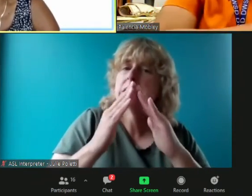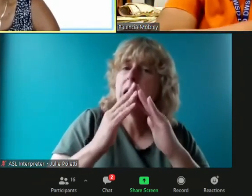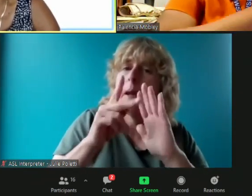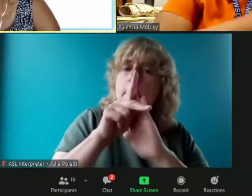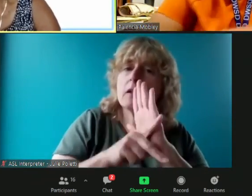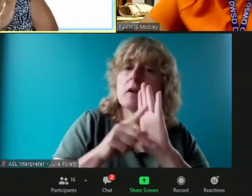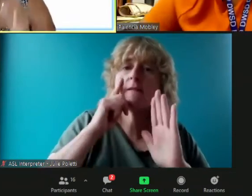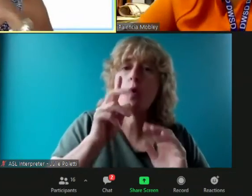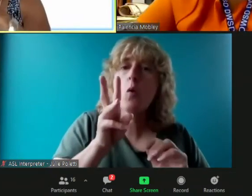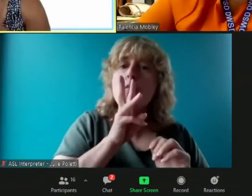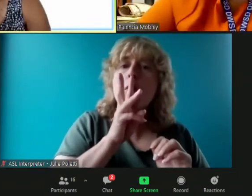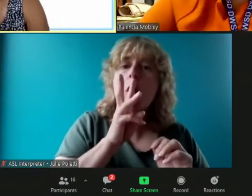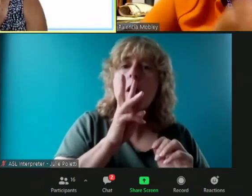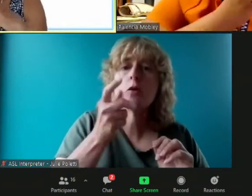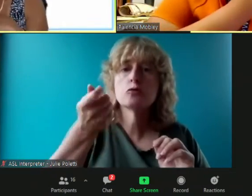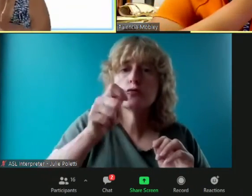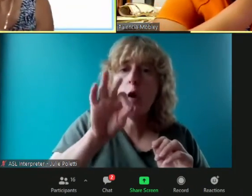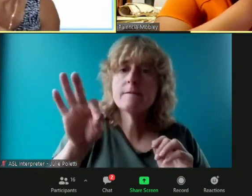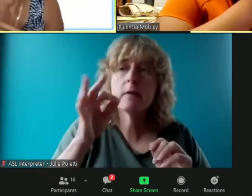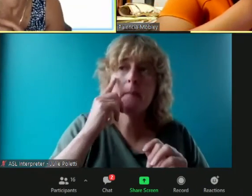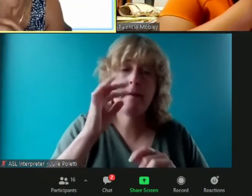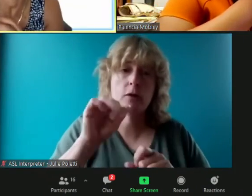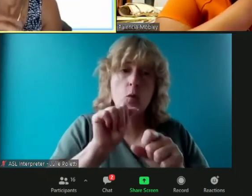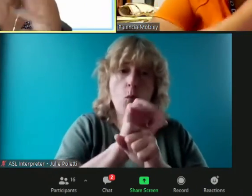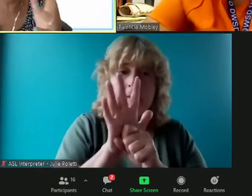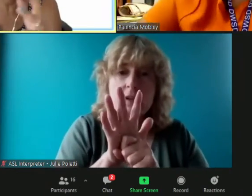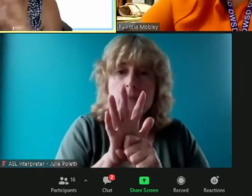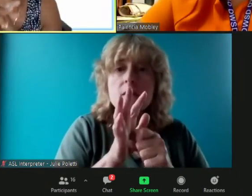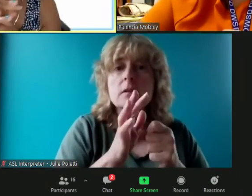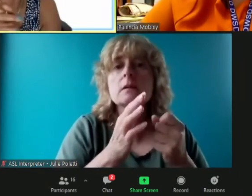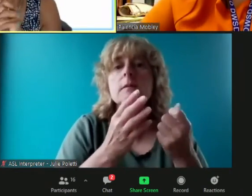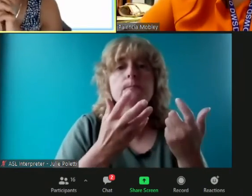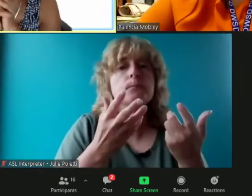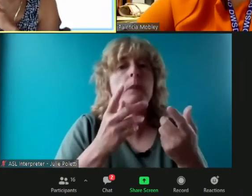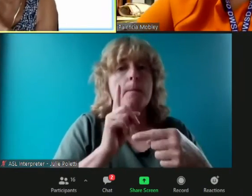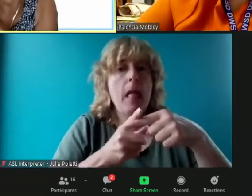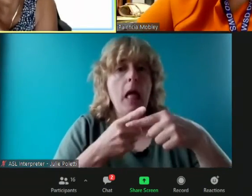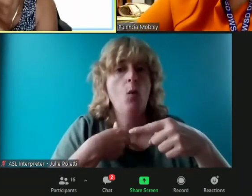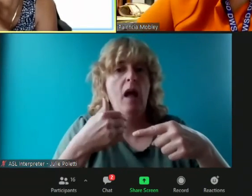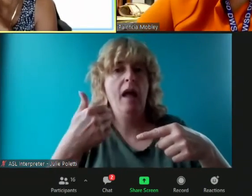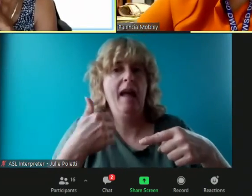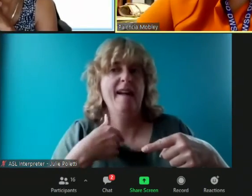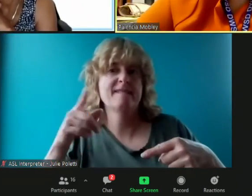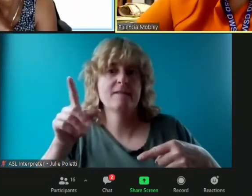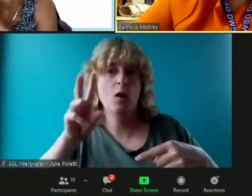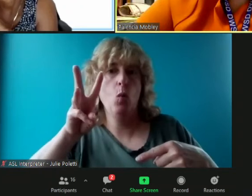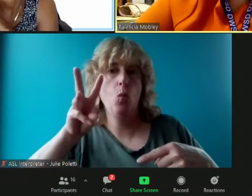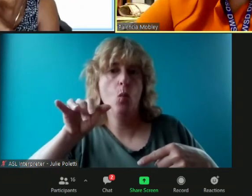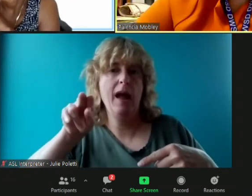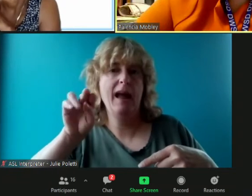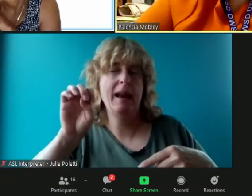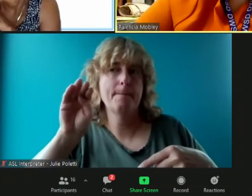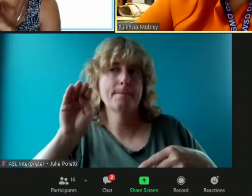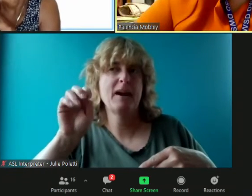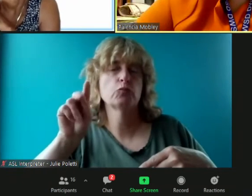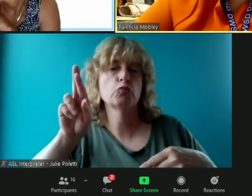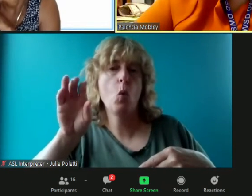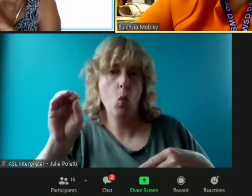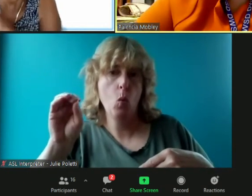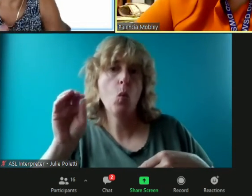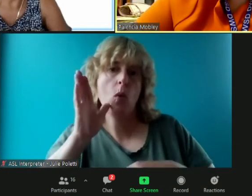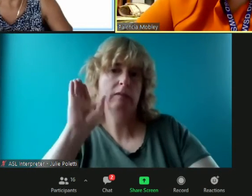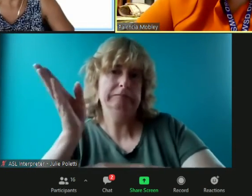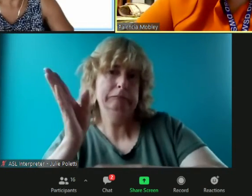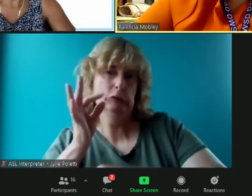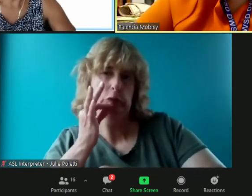in covet and then we're going to hear from uh way metro which is our community action agency sure uh to be